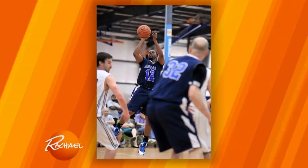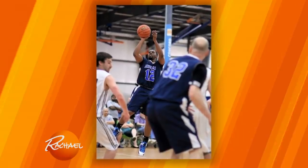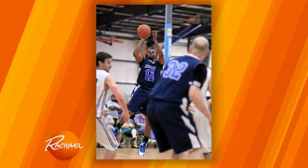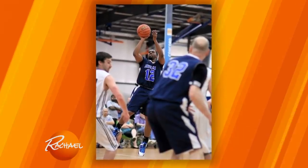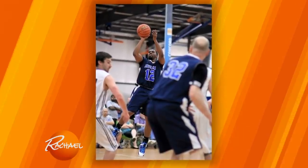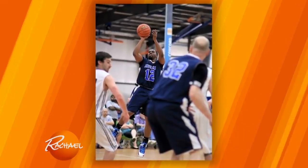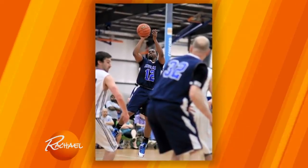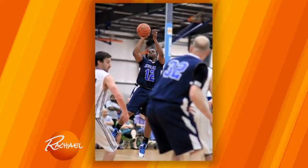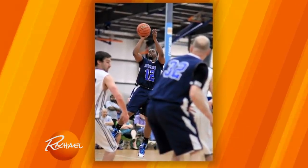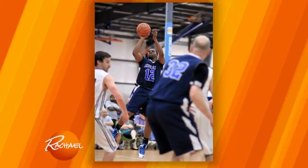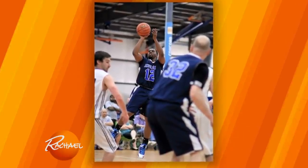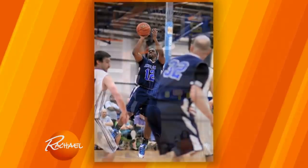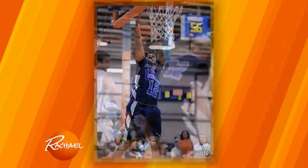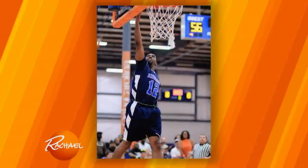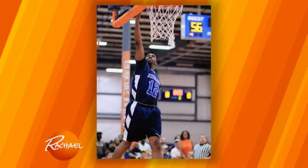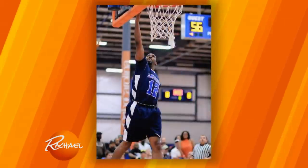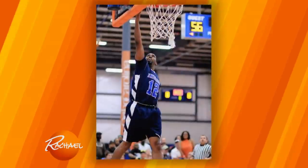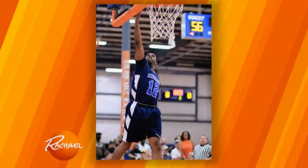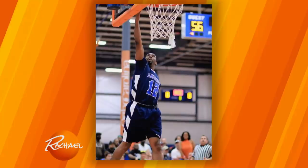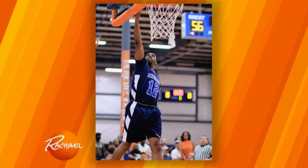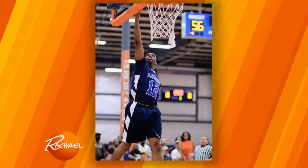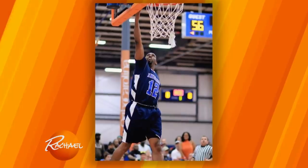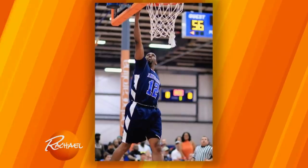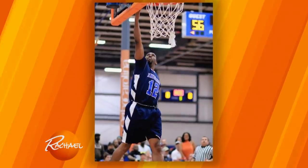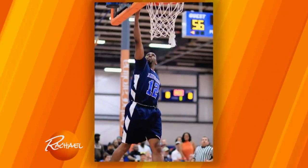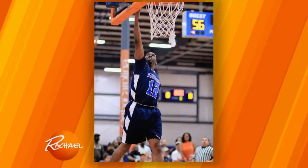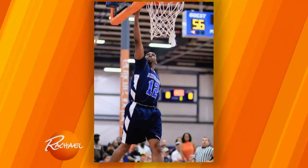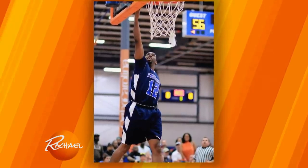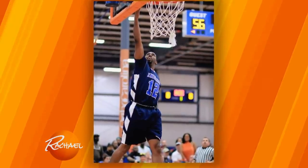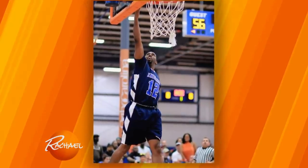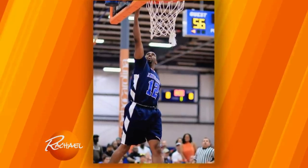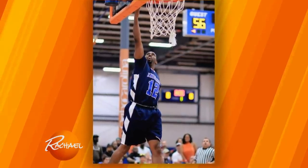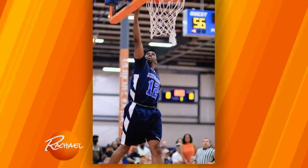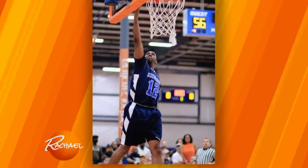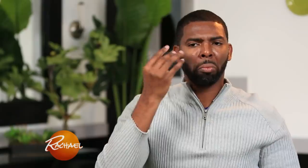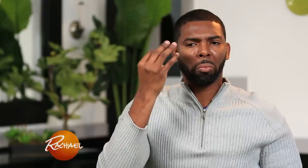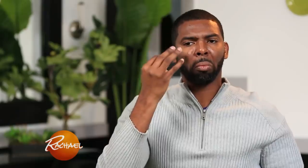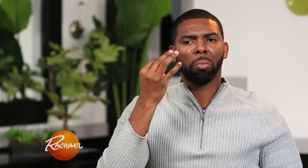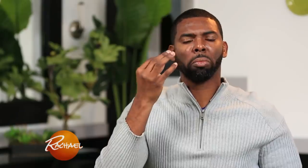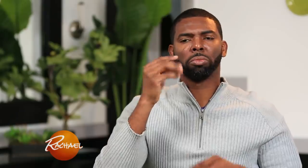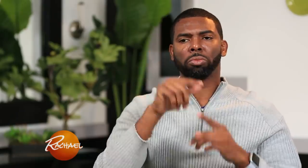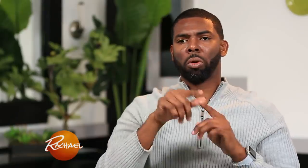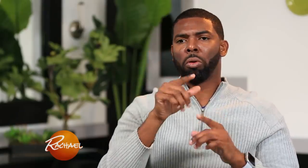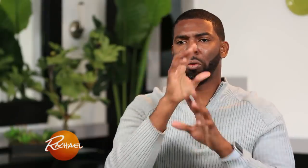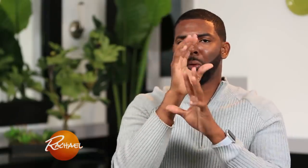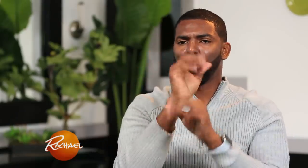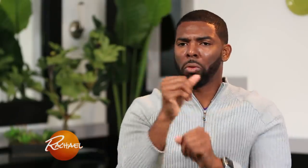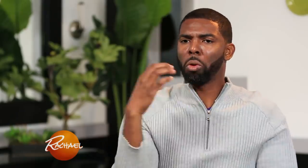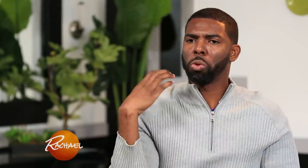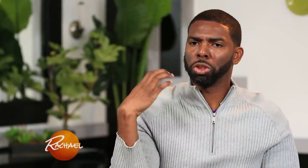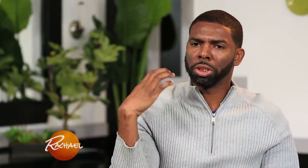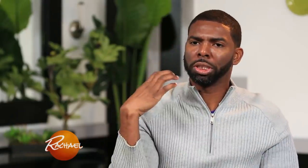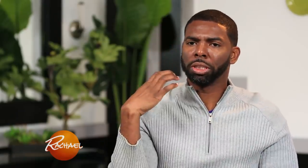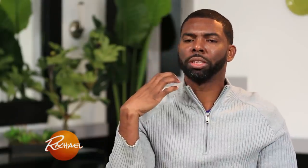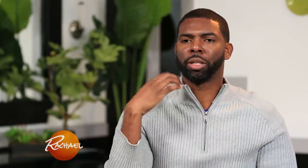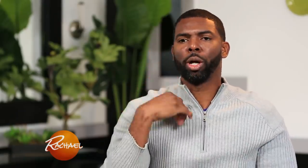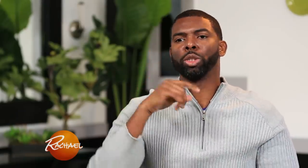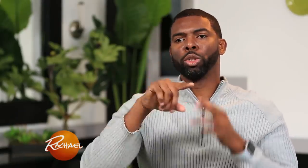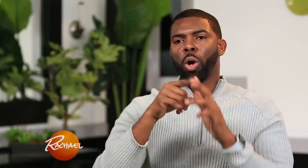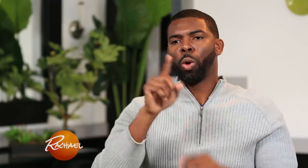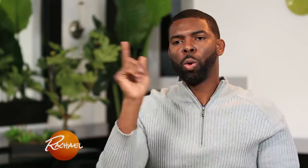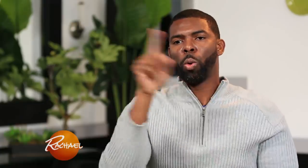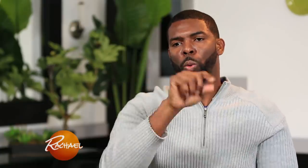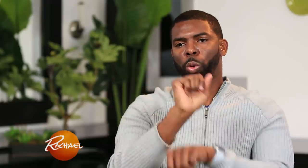Maryland. In my gut I just felt like basketball professionally was not gonna satisfy me. So I really thought about it